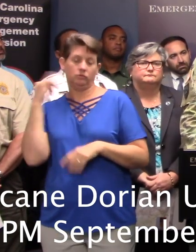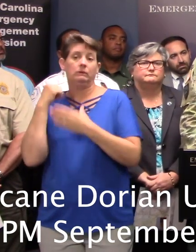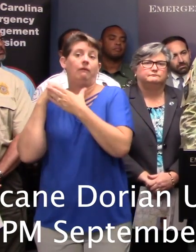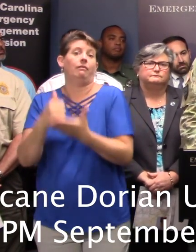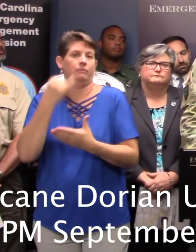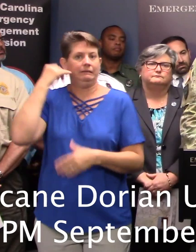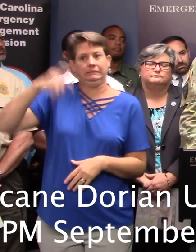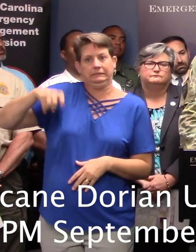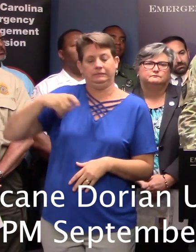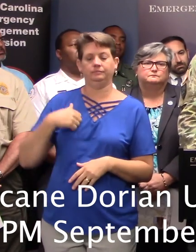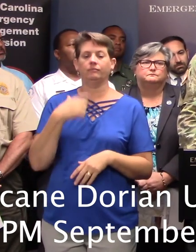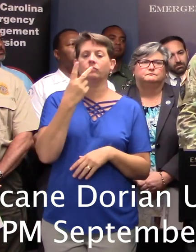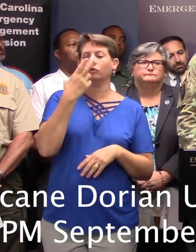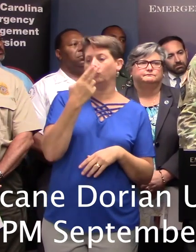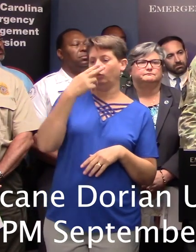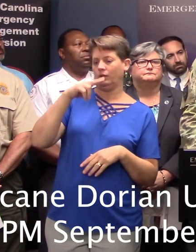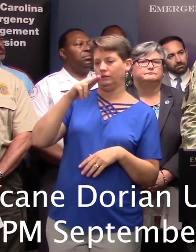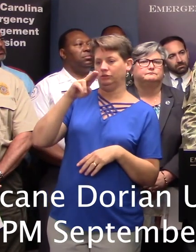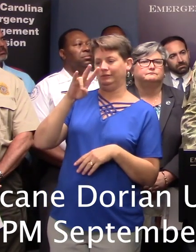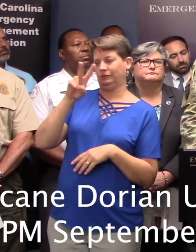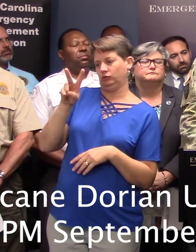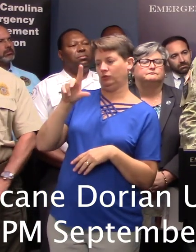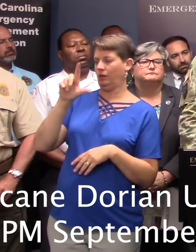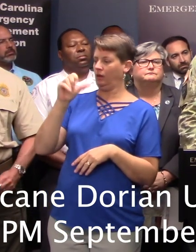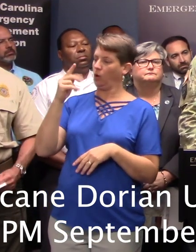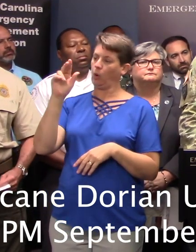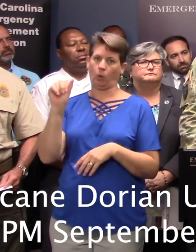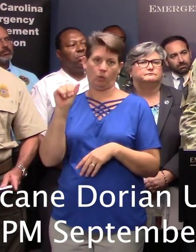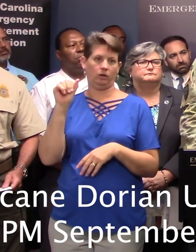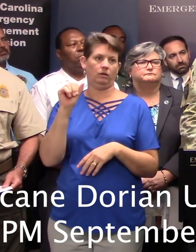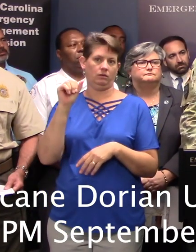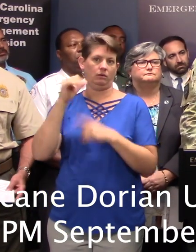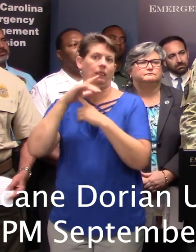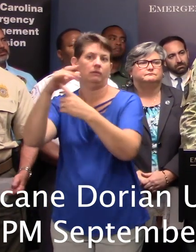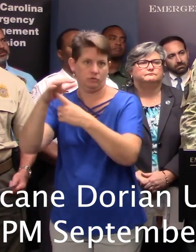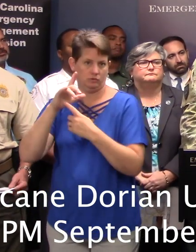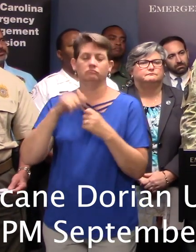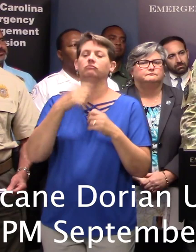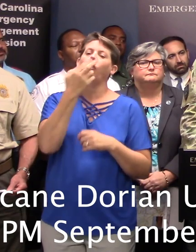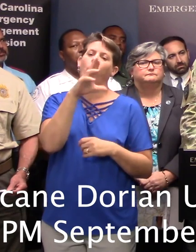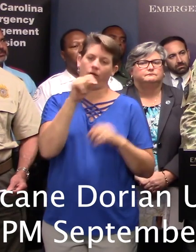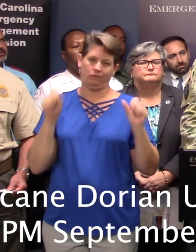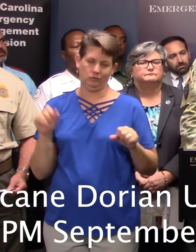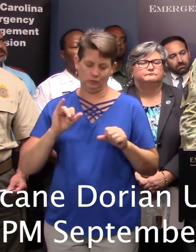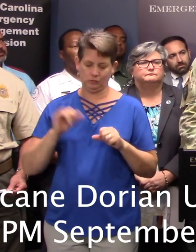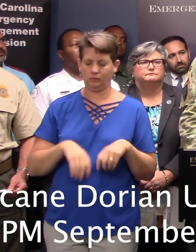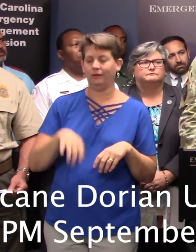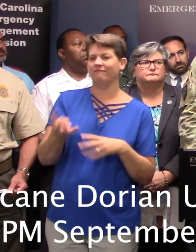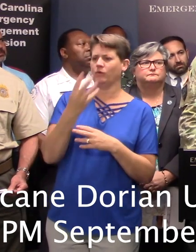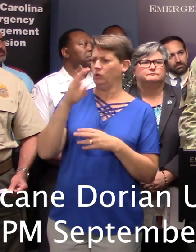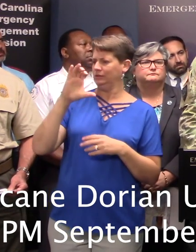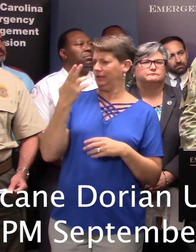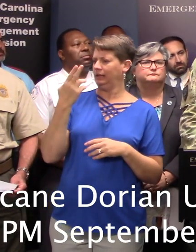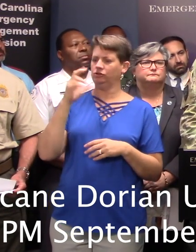We've got two UH-72 Lakota helicopters. One of those is also HAARC-capable. And then we have four CH-47